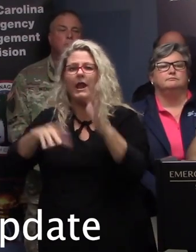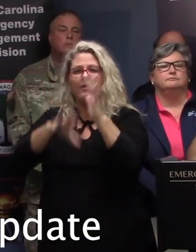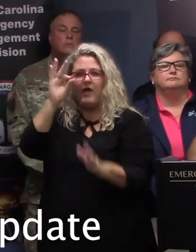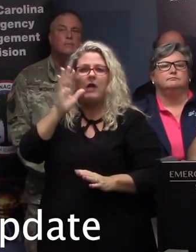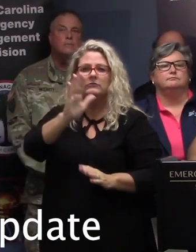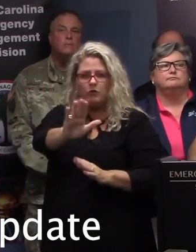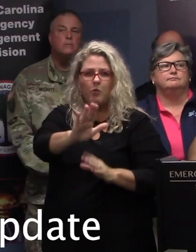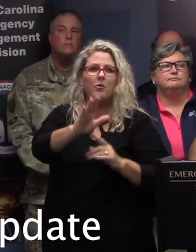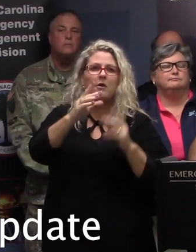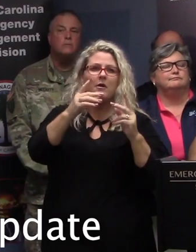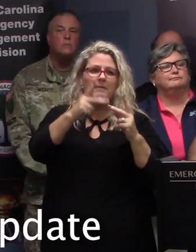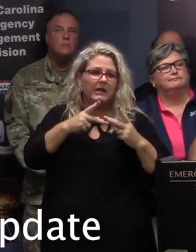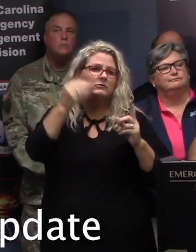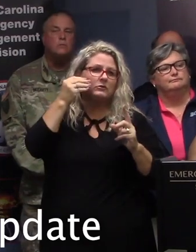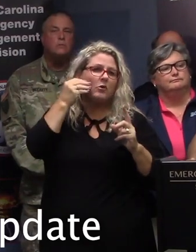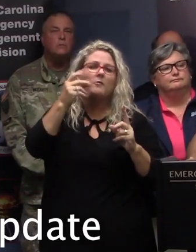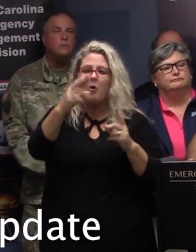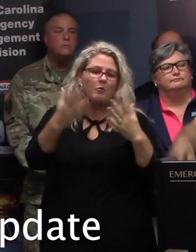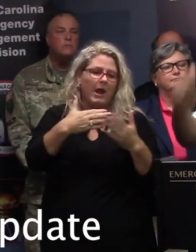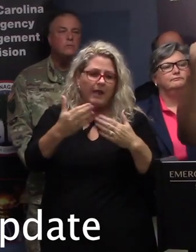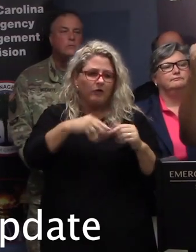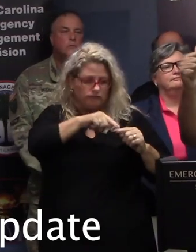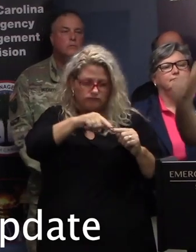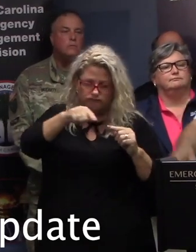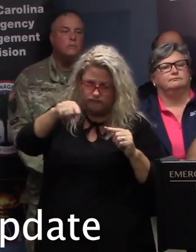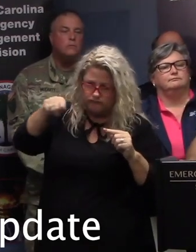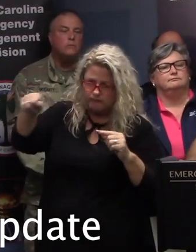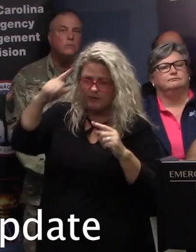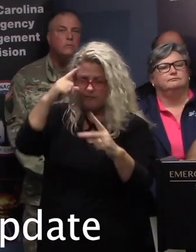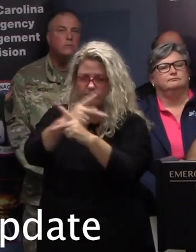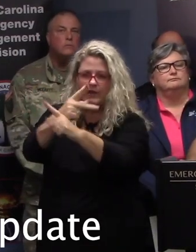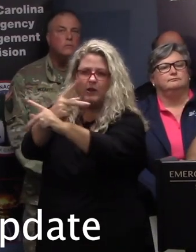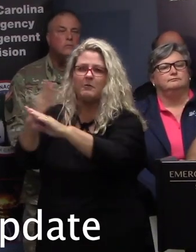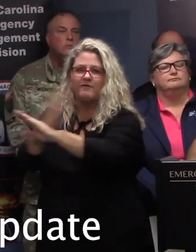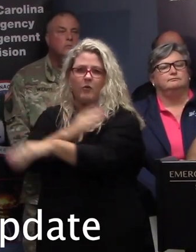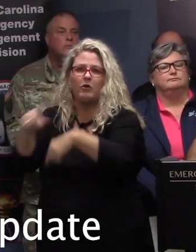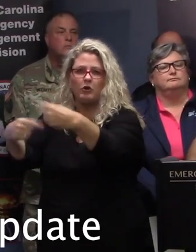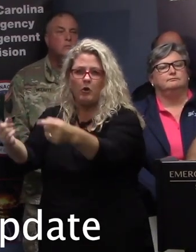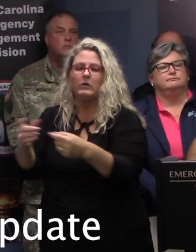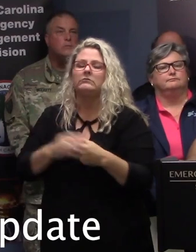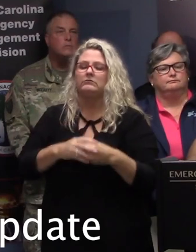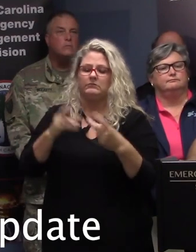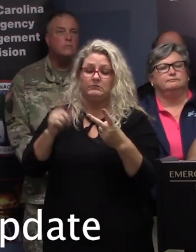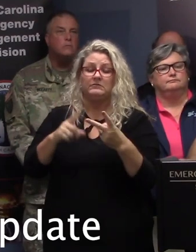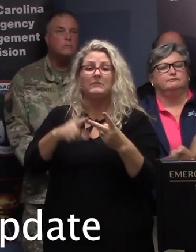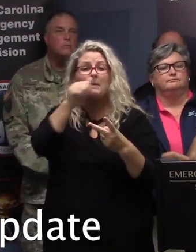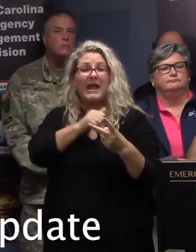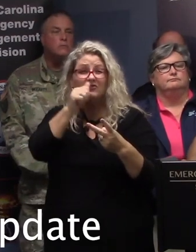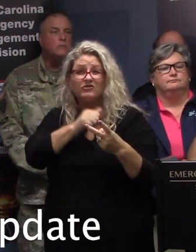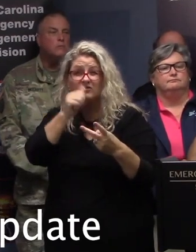designated evacuation route. Second tip, be patient. Some of the